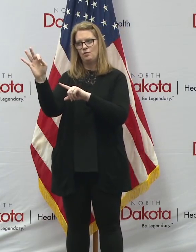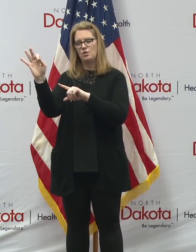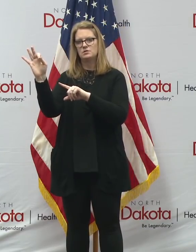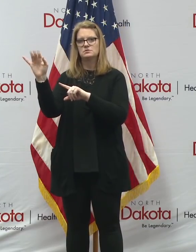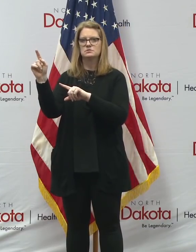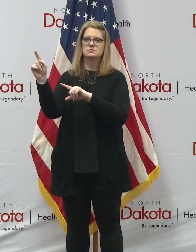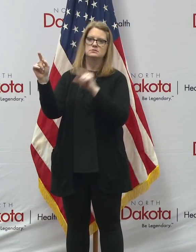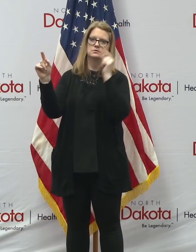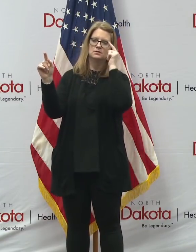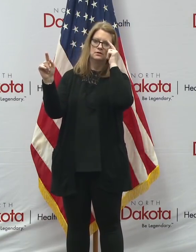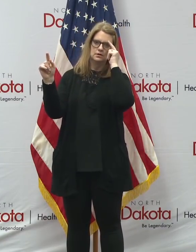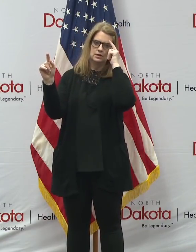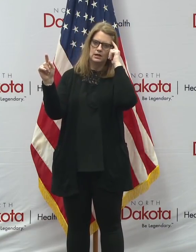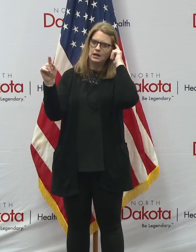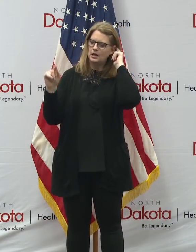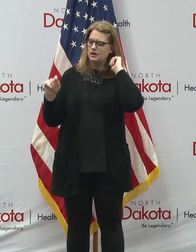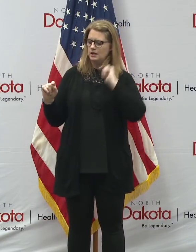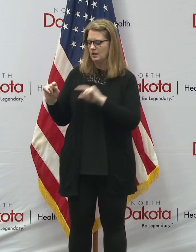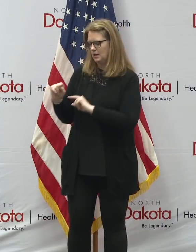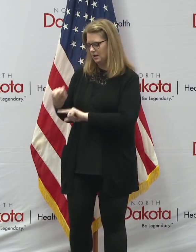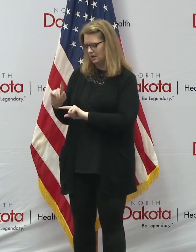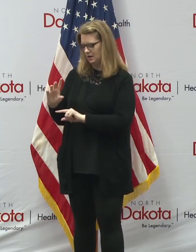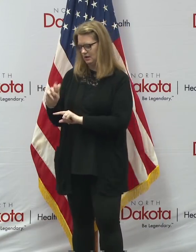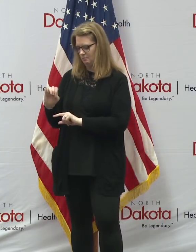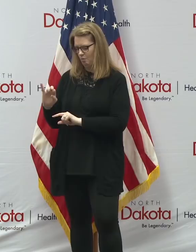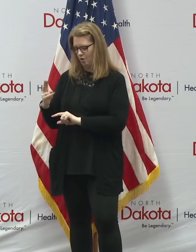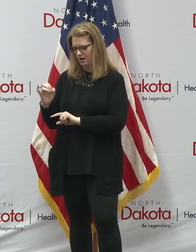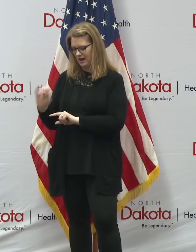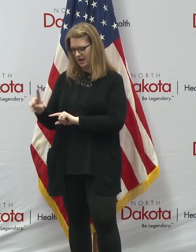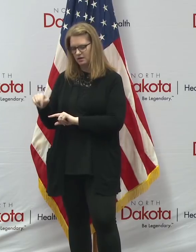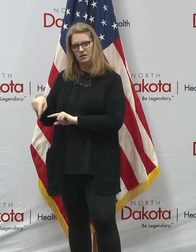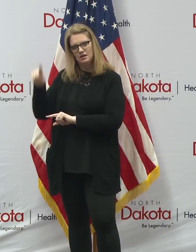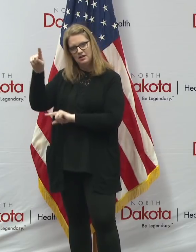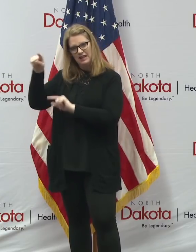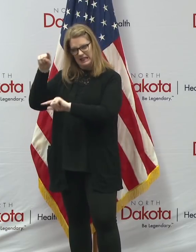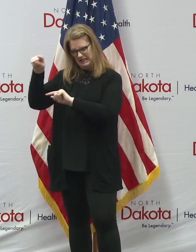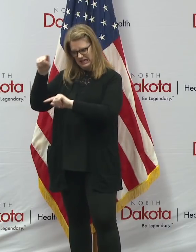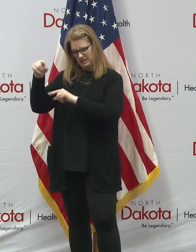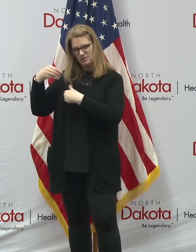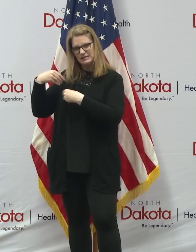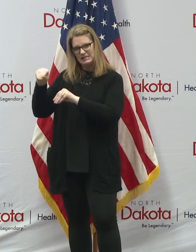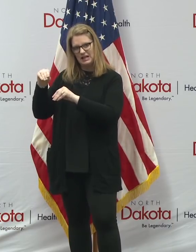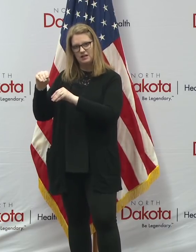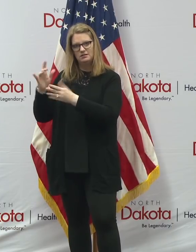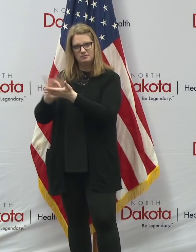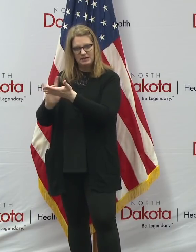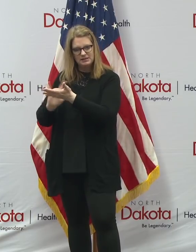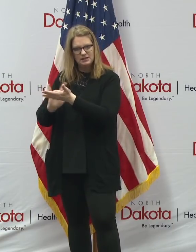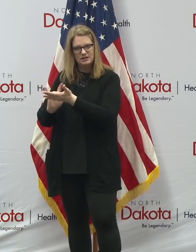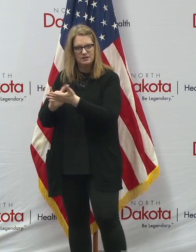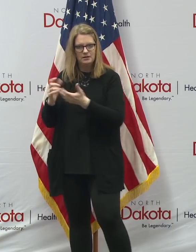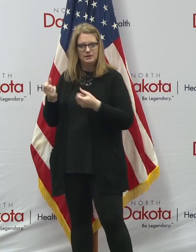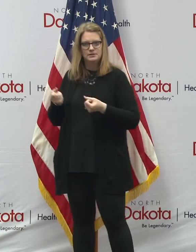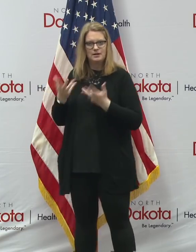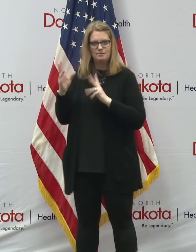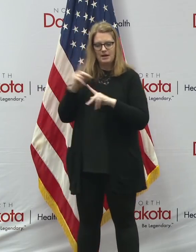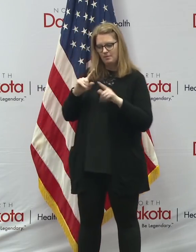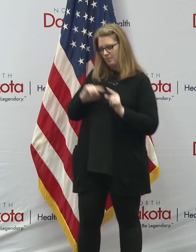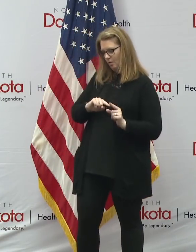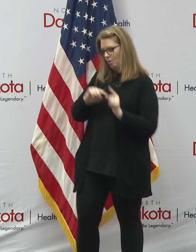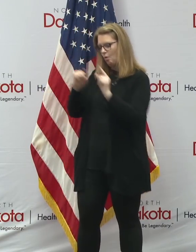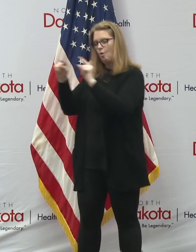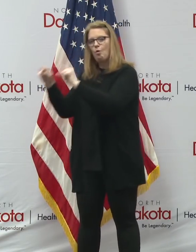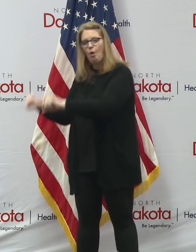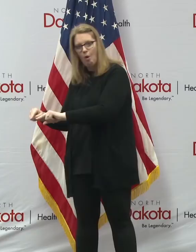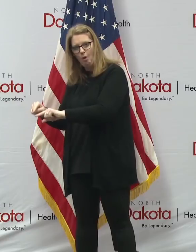Moorhead do sell drugs, and perhaps a lot of them, the North Dakotans that go across to get their prescriptions